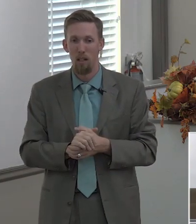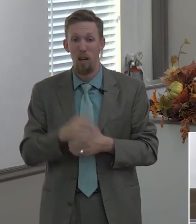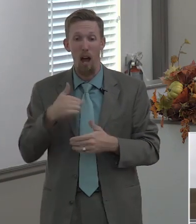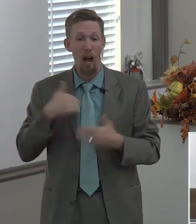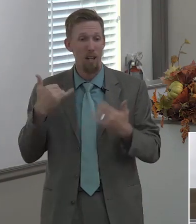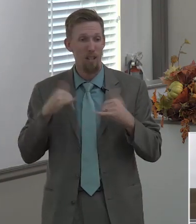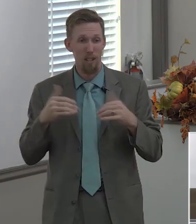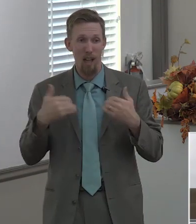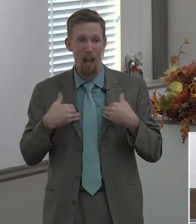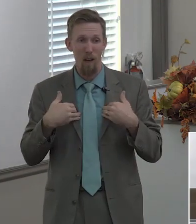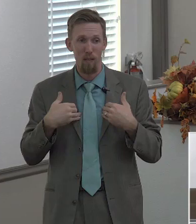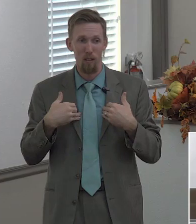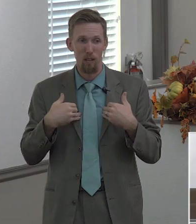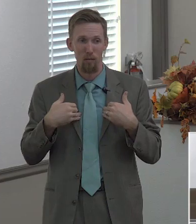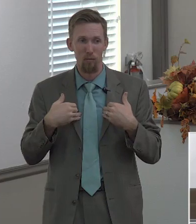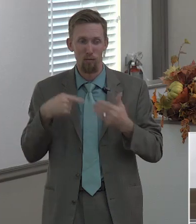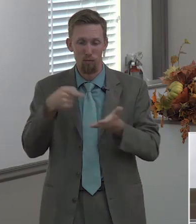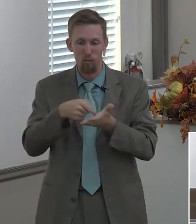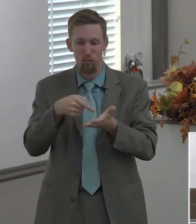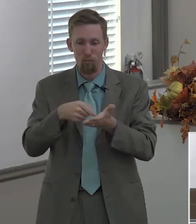i still have the receipt